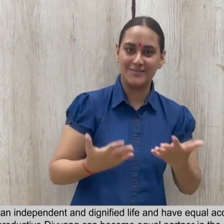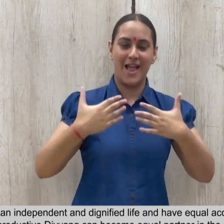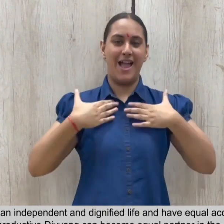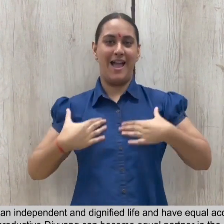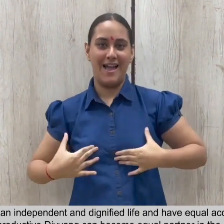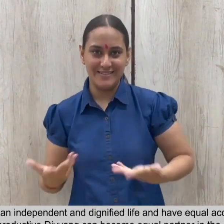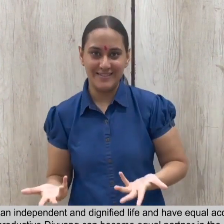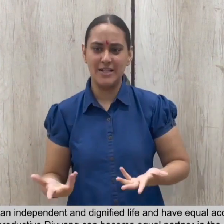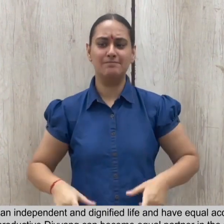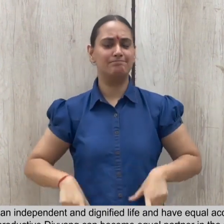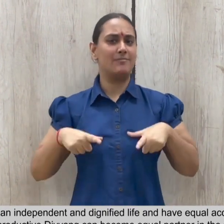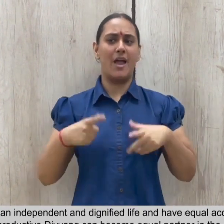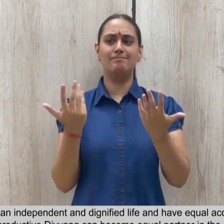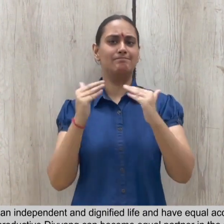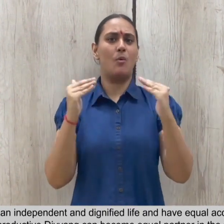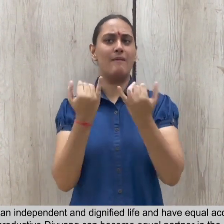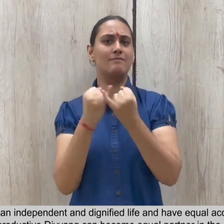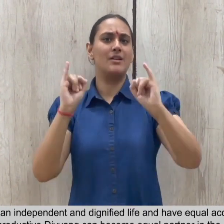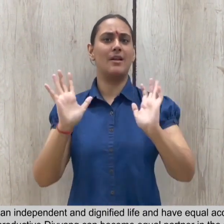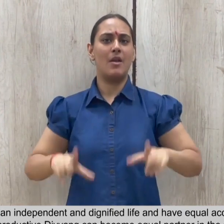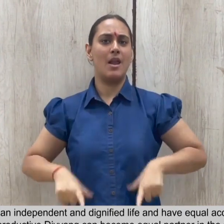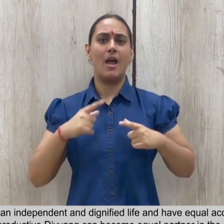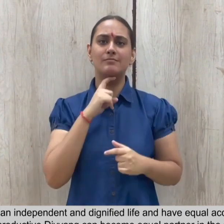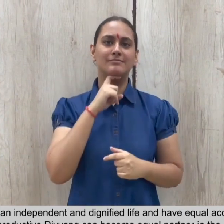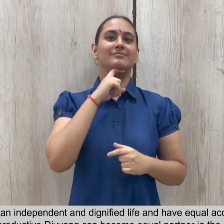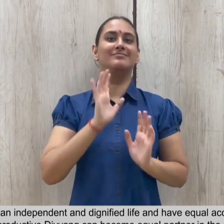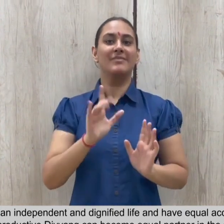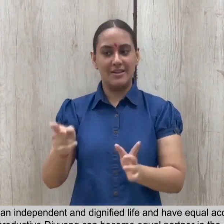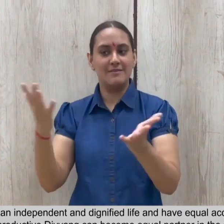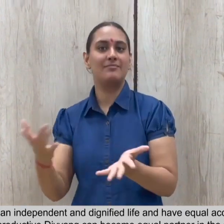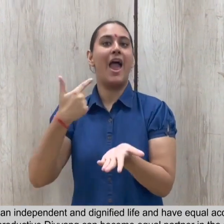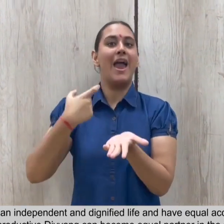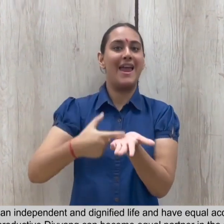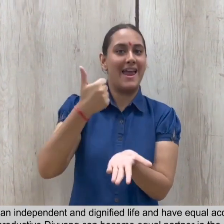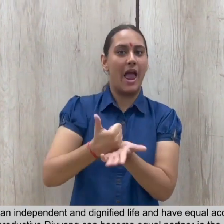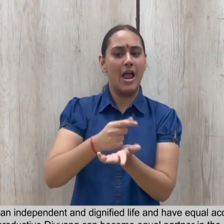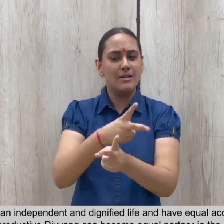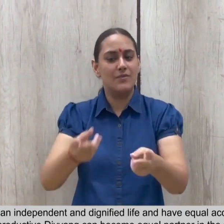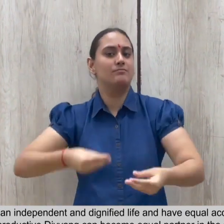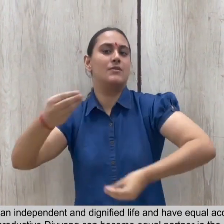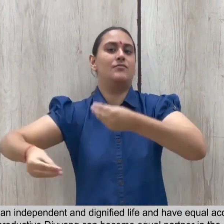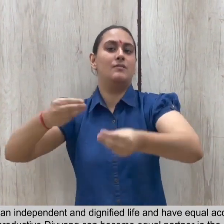of PWDs to lead an independent and dignified life and have equal access to health, education and other requirements.